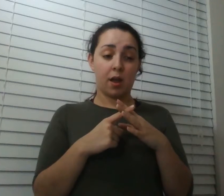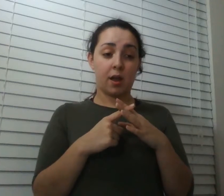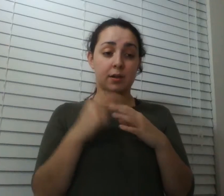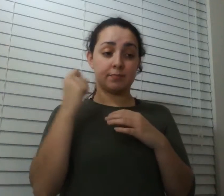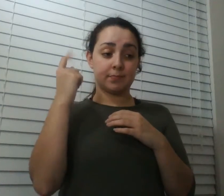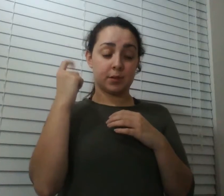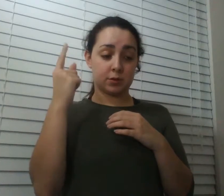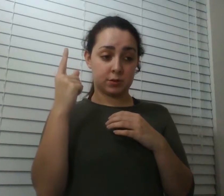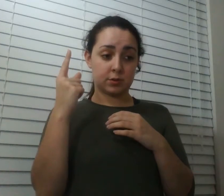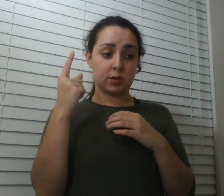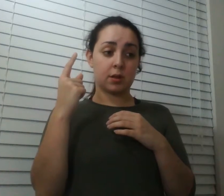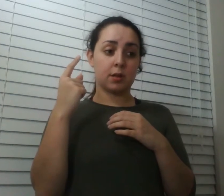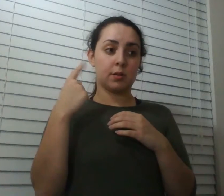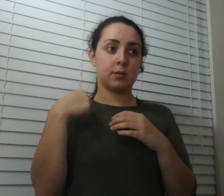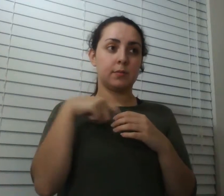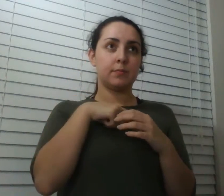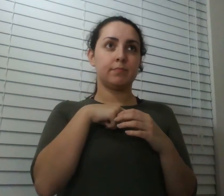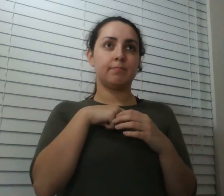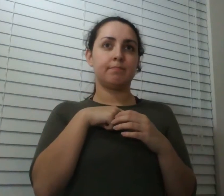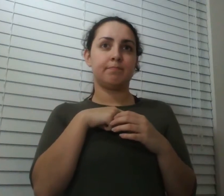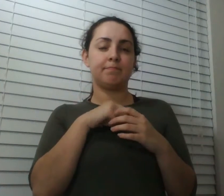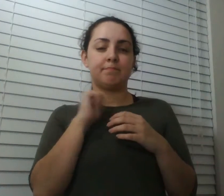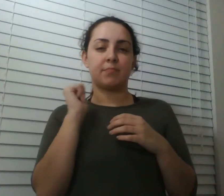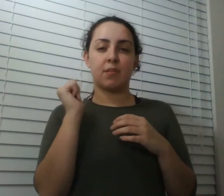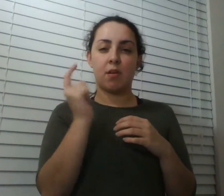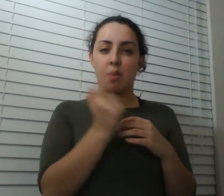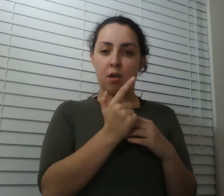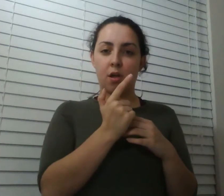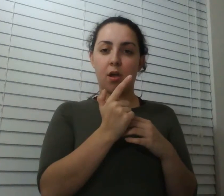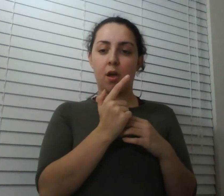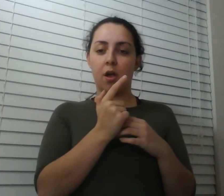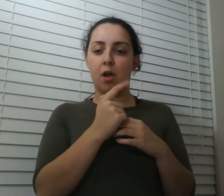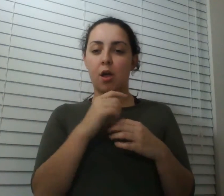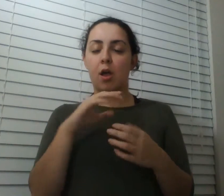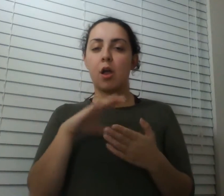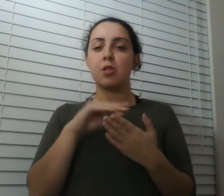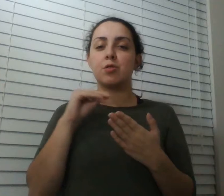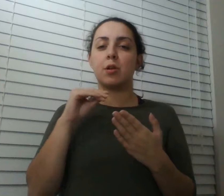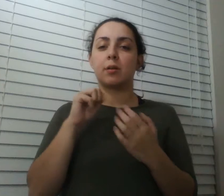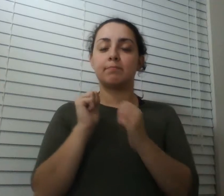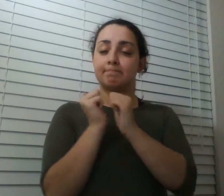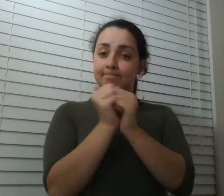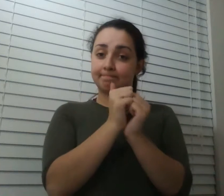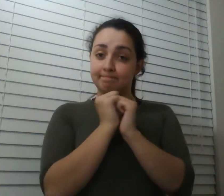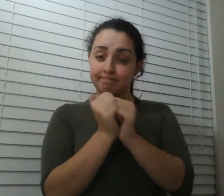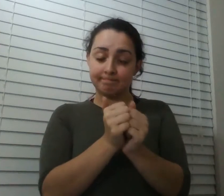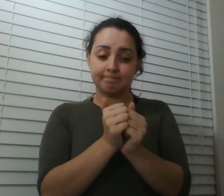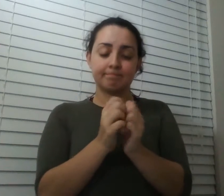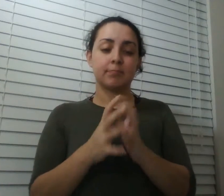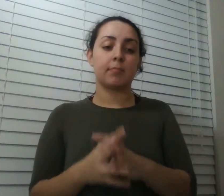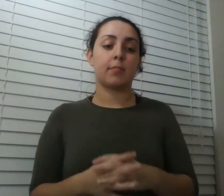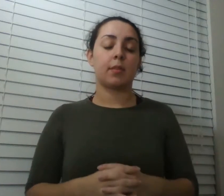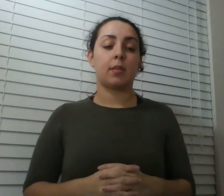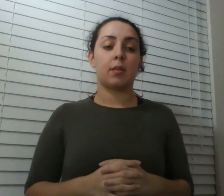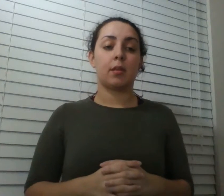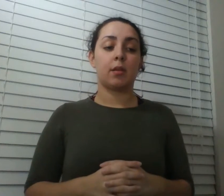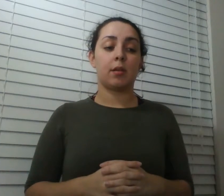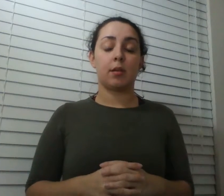all just gonna find out together right and here's the thing this is going to last unbroken